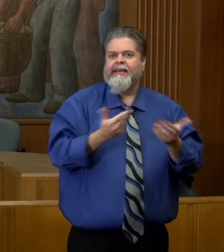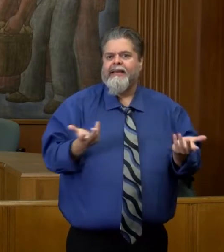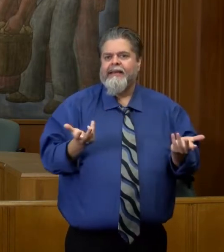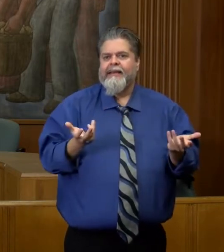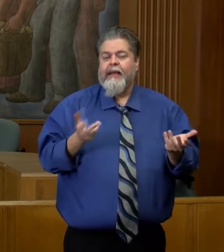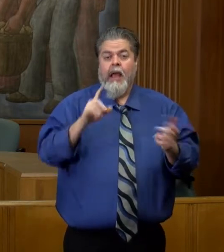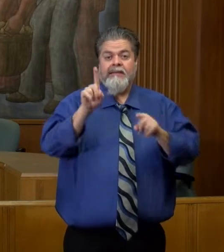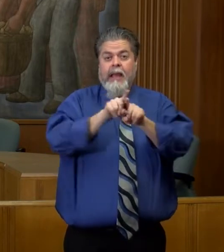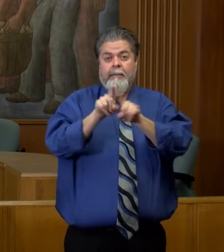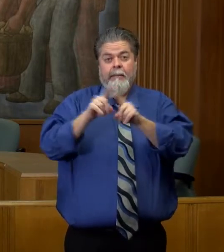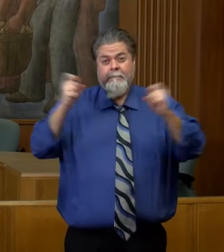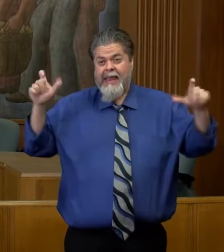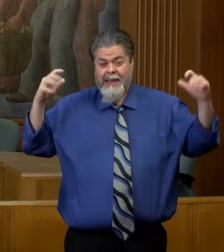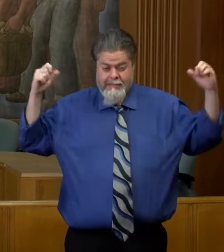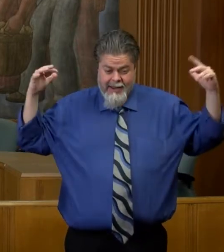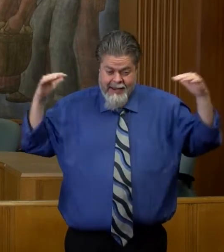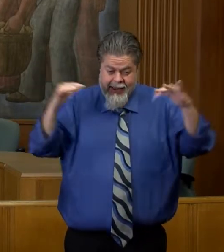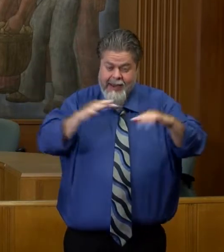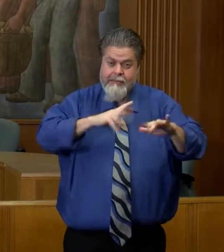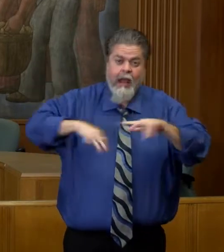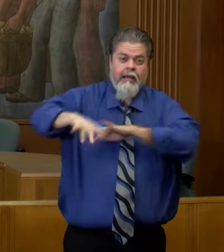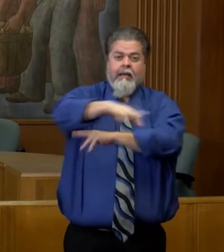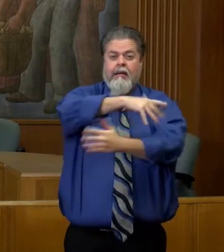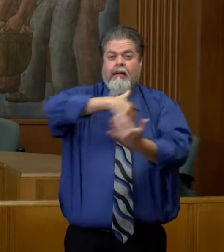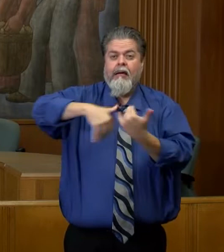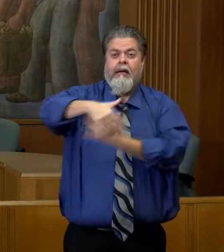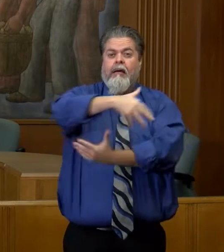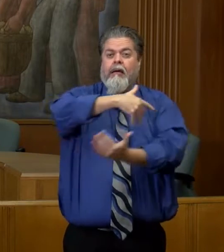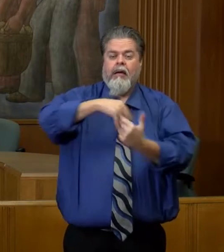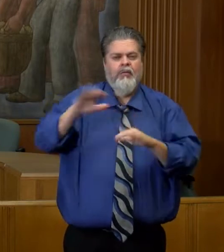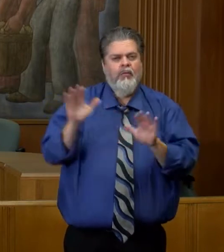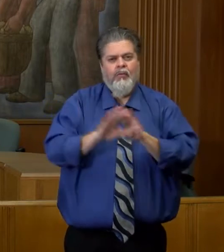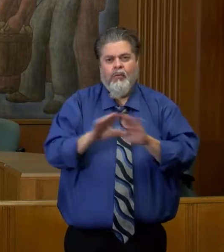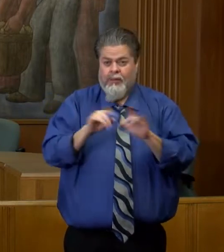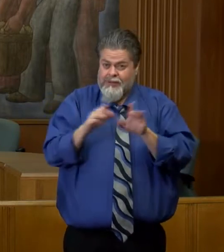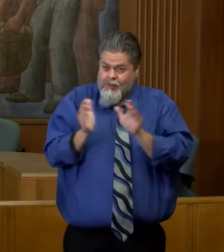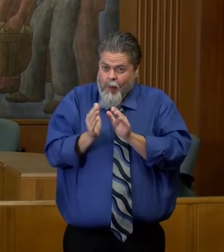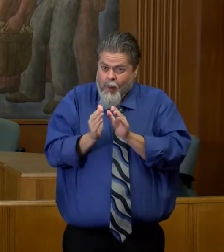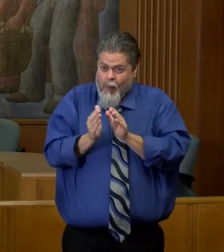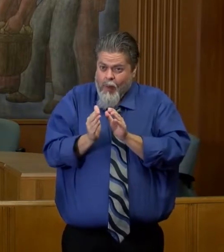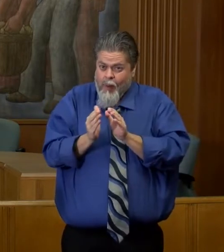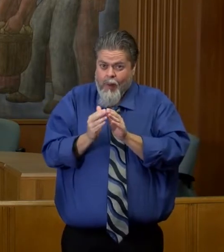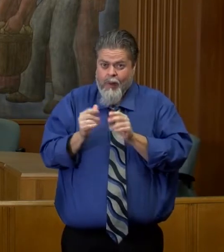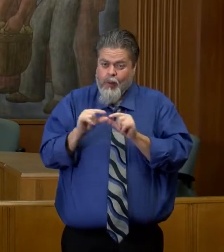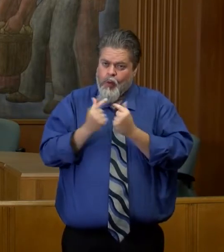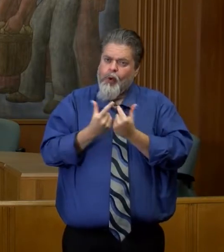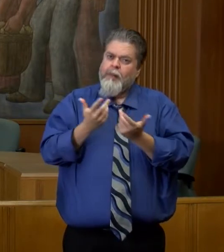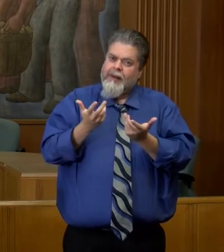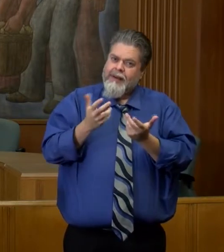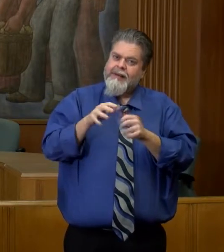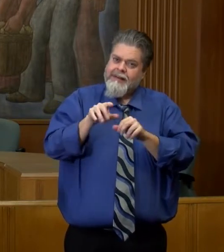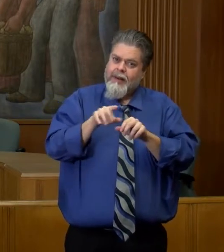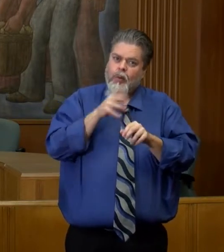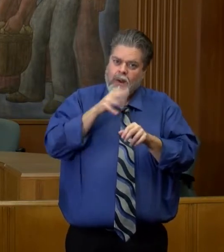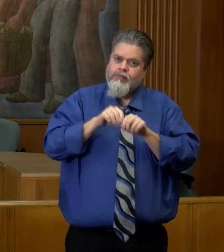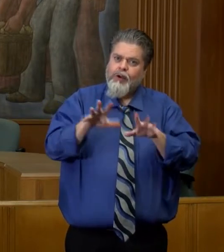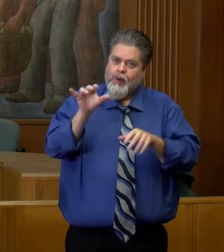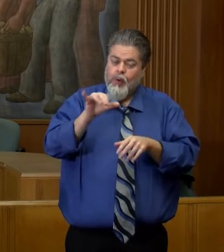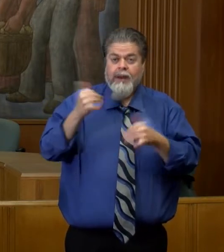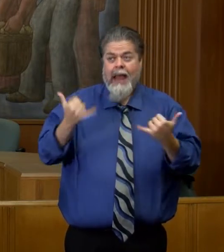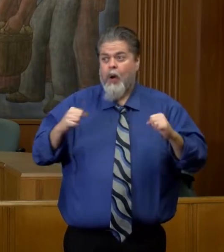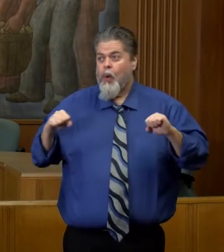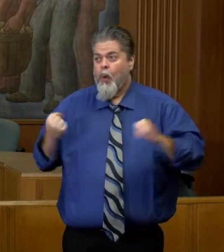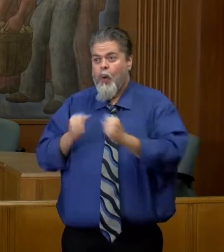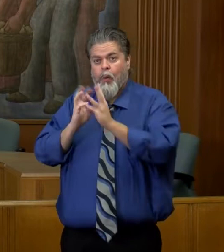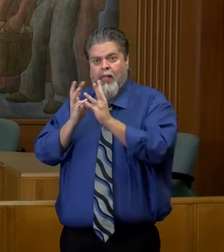affect many, but small gatherings are also important, especially now as we're coming indoors as the weather gets colder. You know, an outdoor